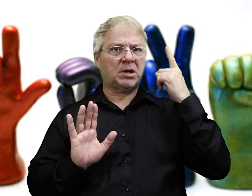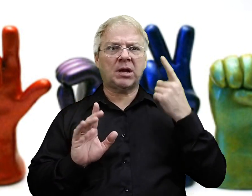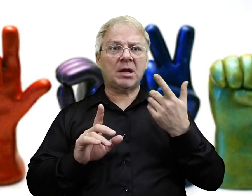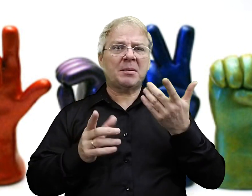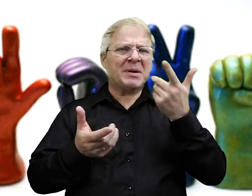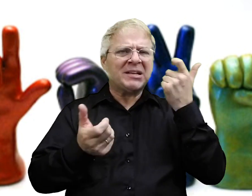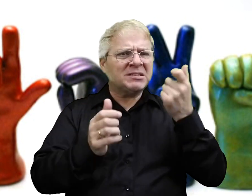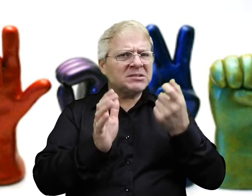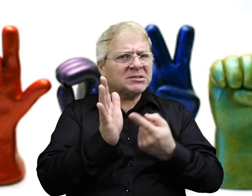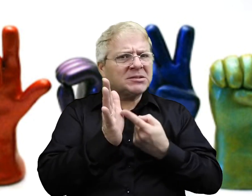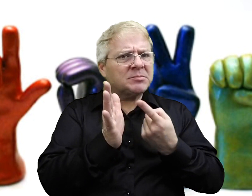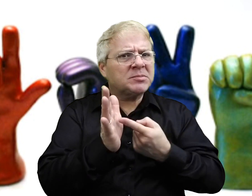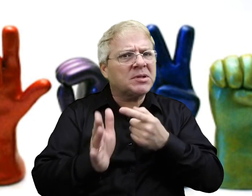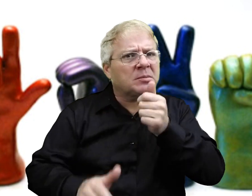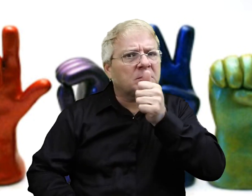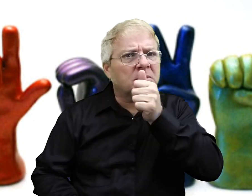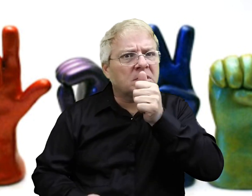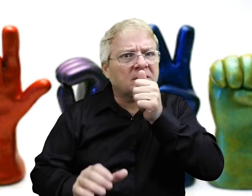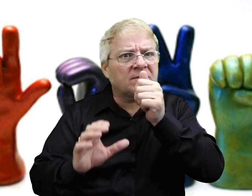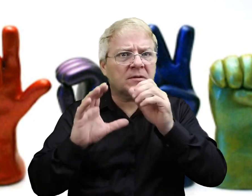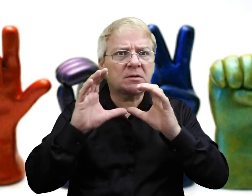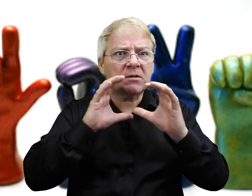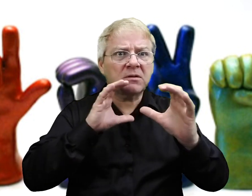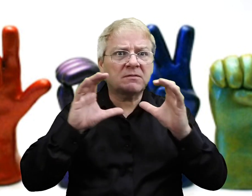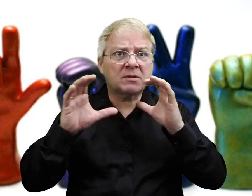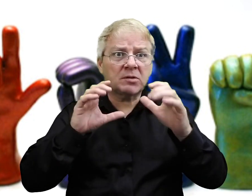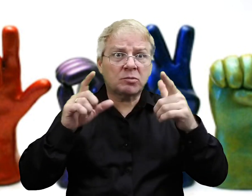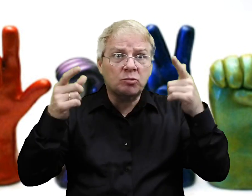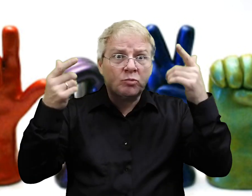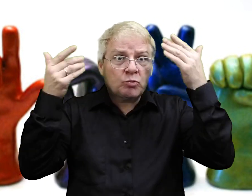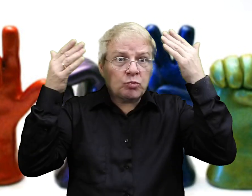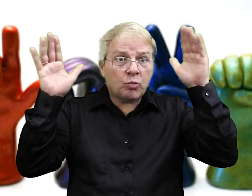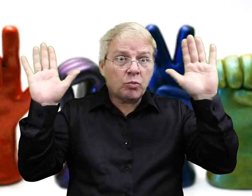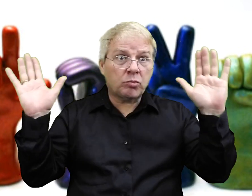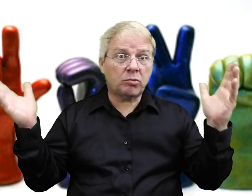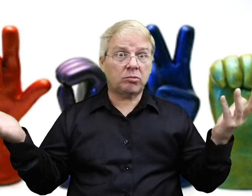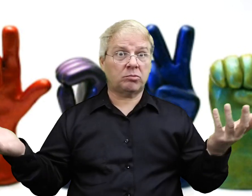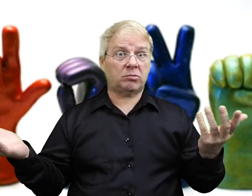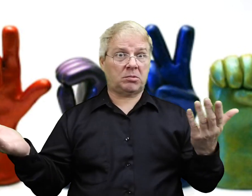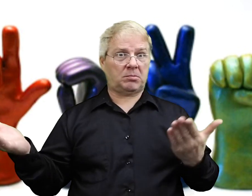Then they'll understand. Because sometimes it might be a private conversation. You don't know.